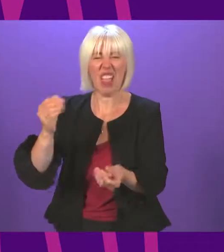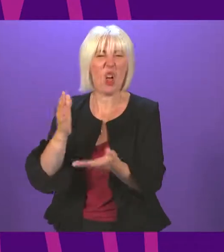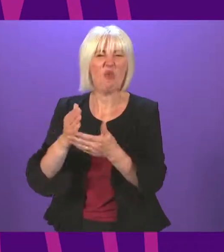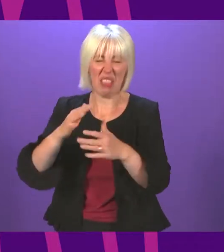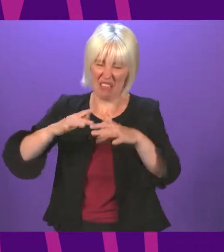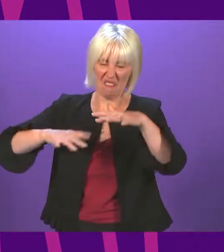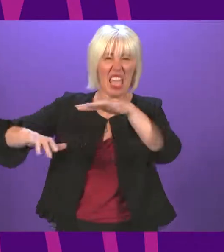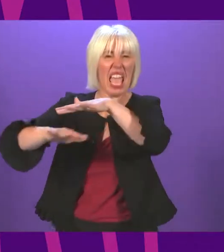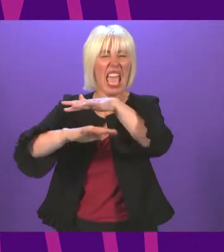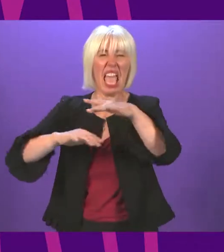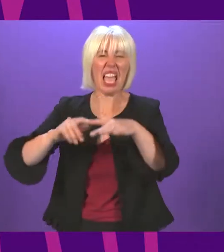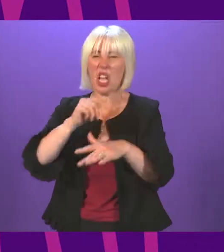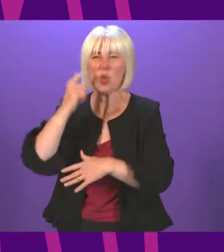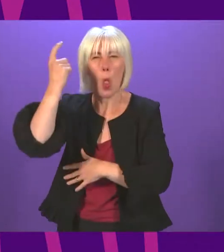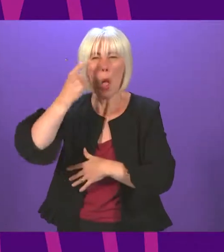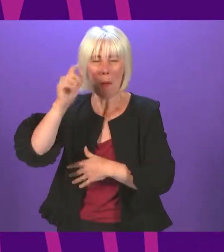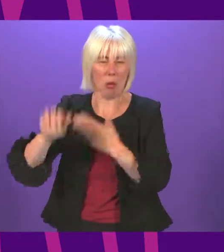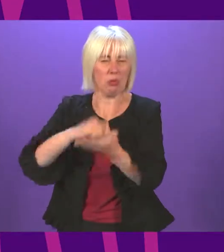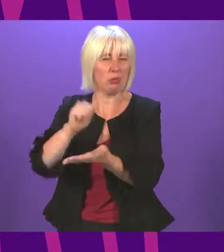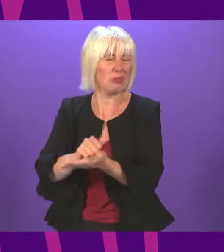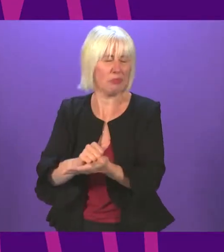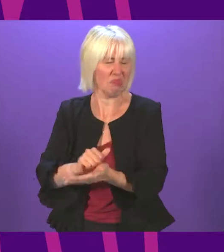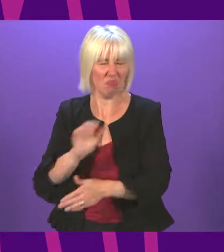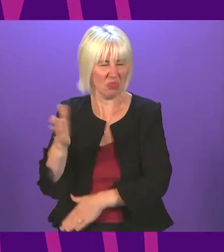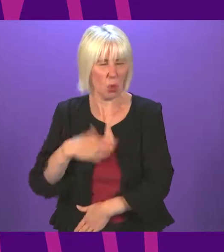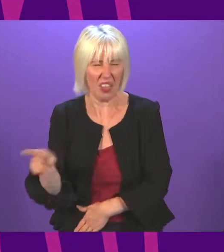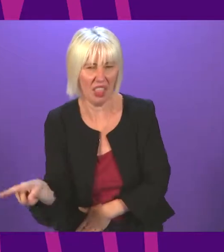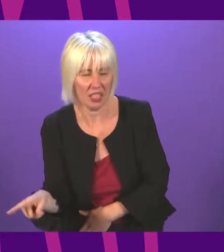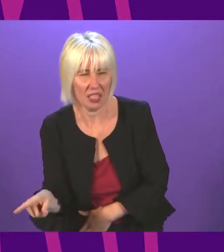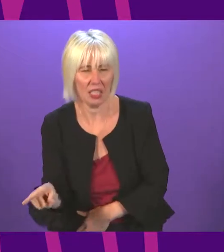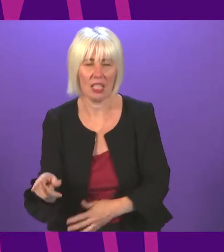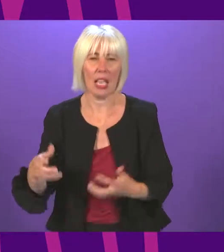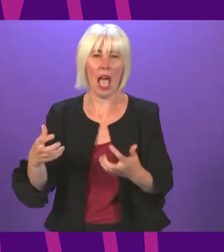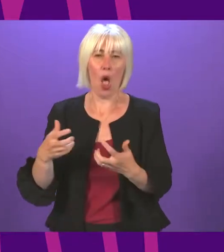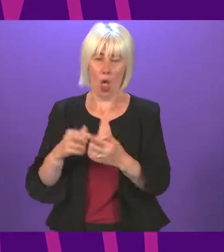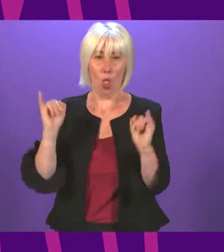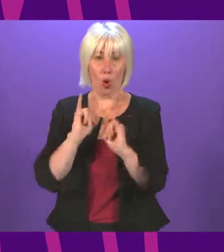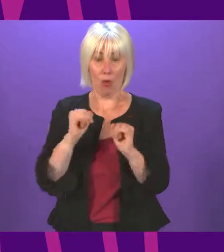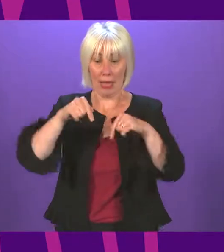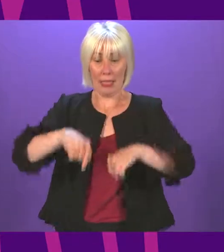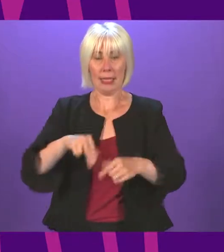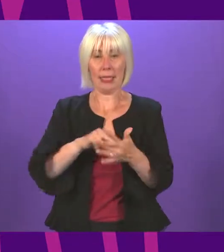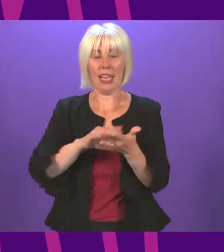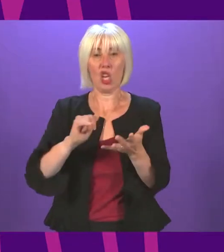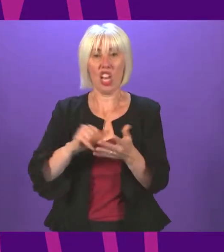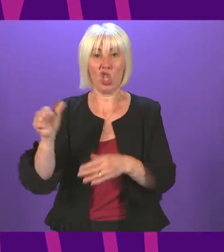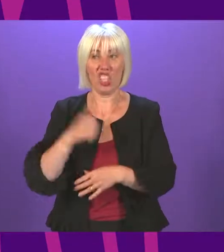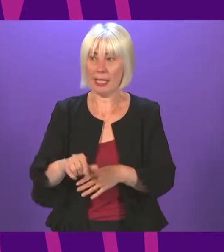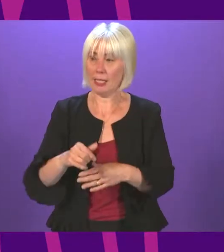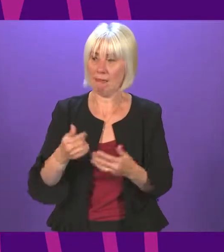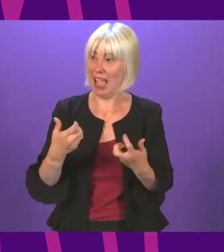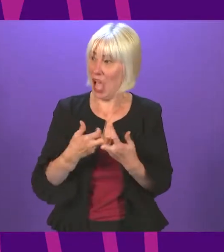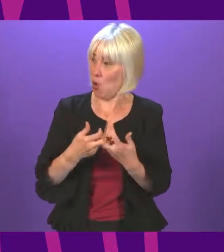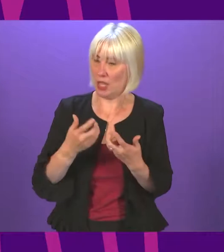and poorly thought out avoidance strategy. The plans answered to the crisis facing the NHS appear to be to suppress demand